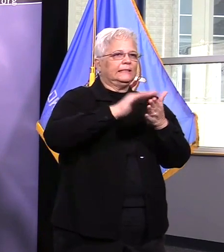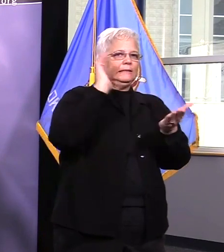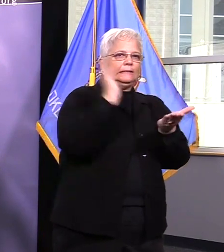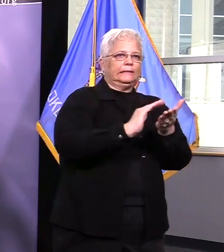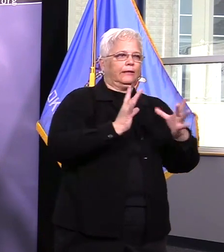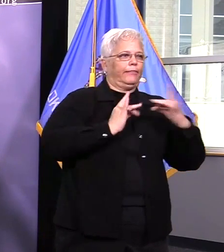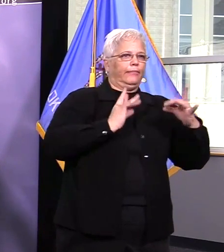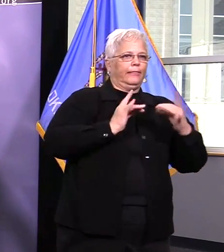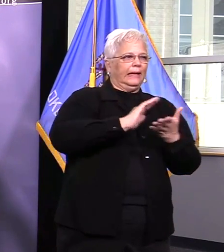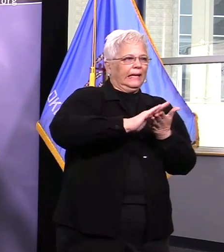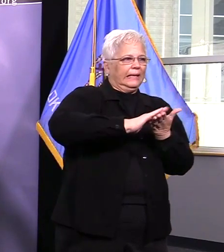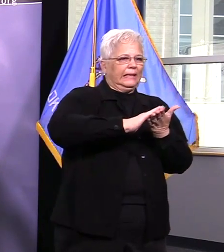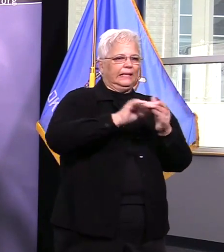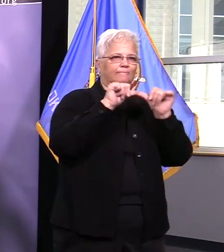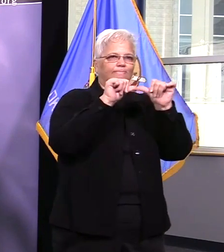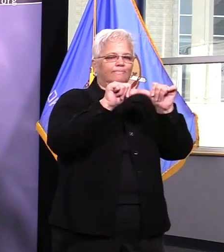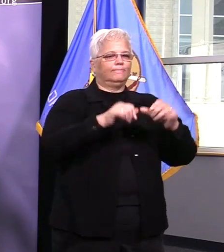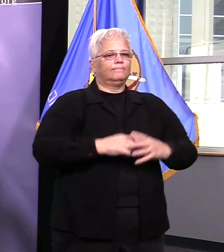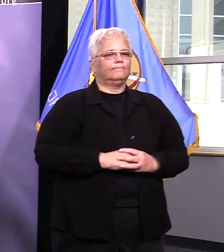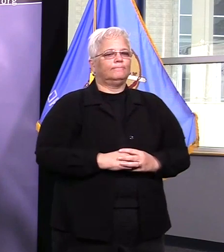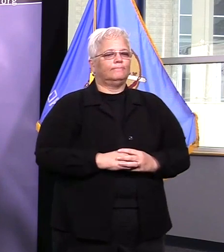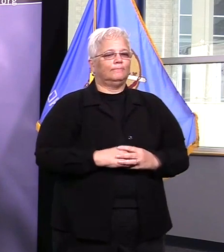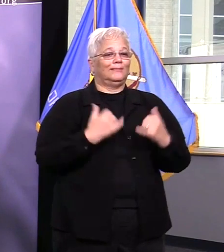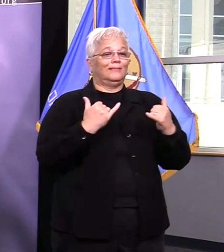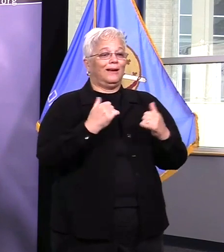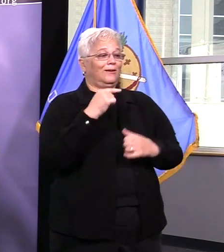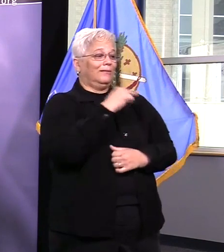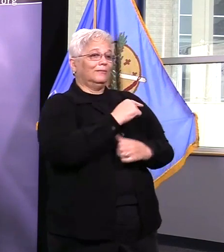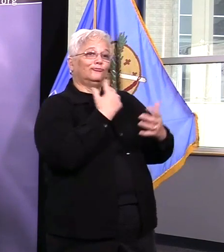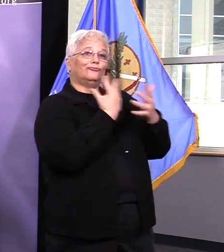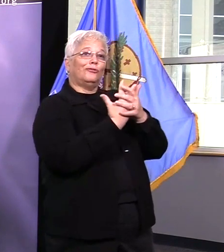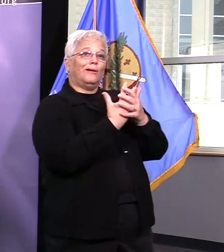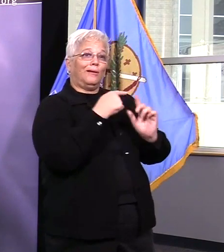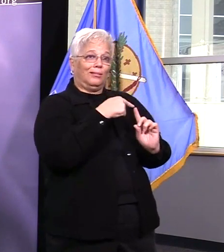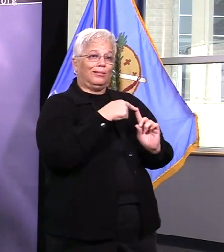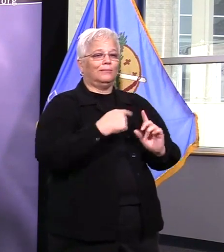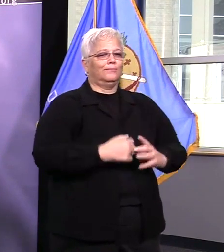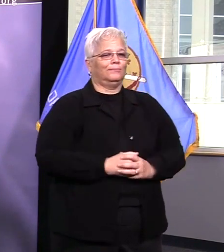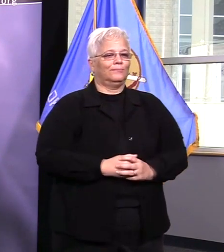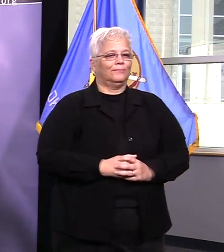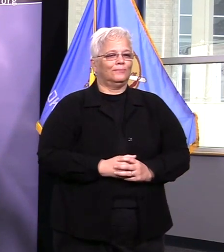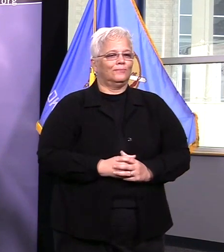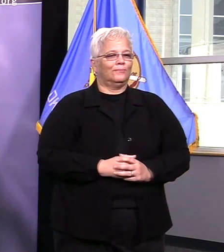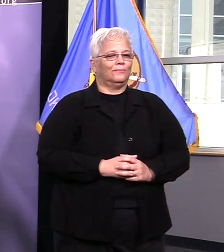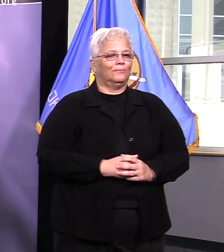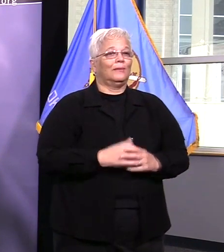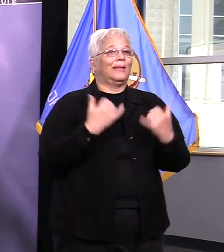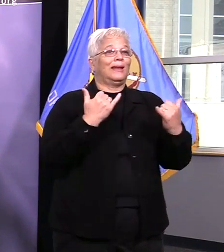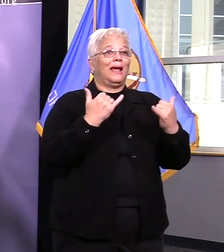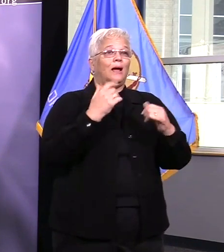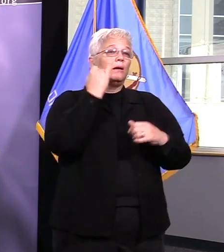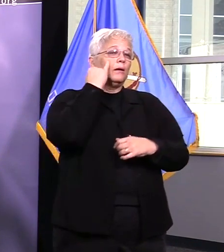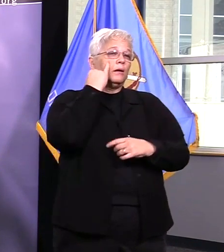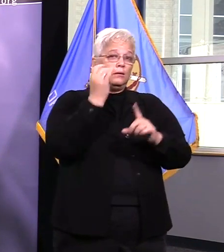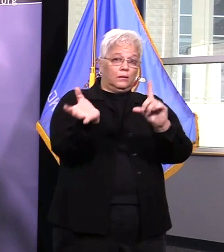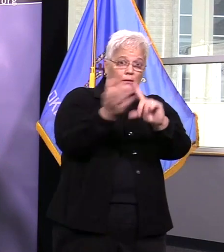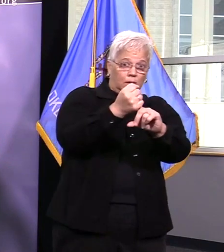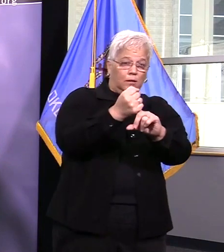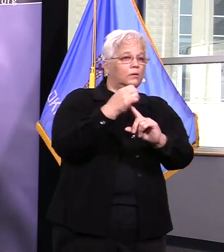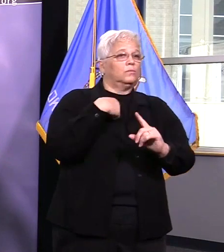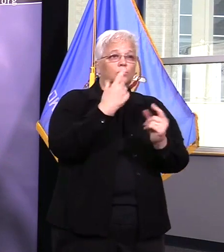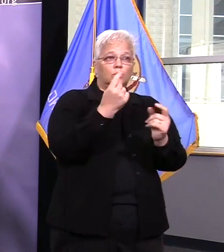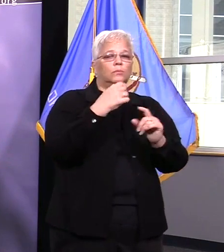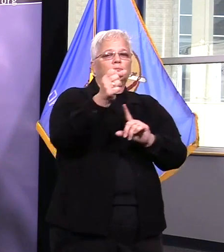intake from an arresting agency that inmate is placed in safety pods for 14 days they are allowed all the rights and